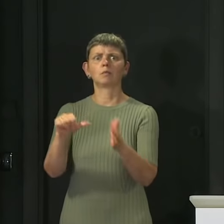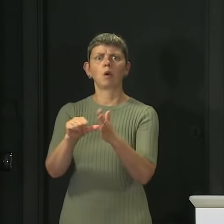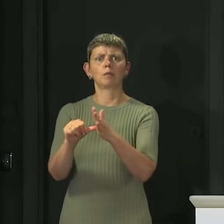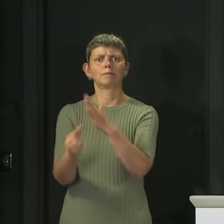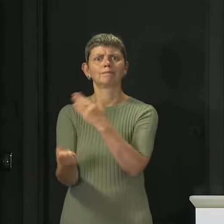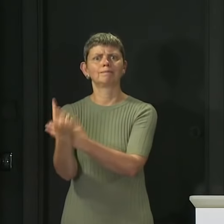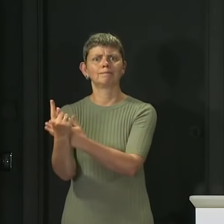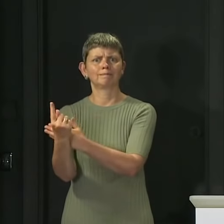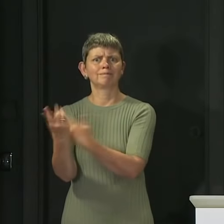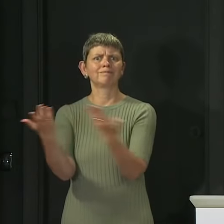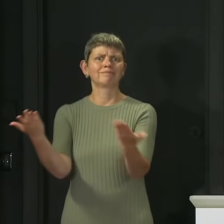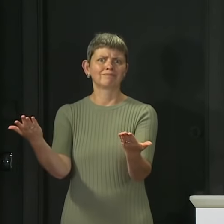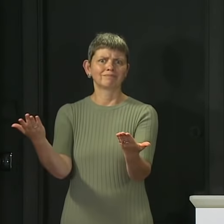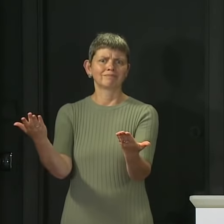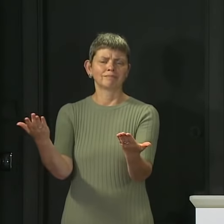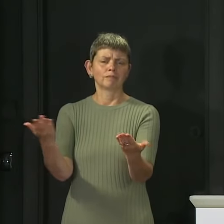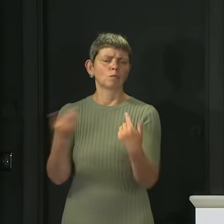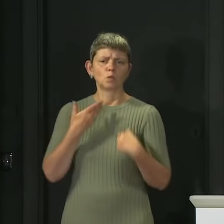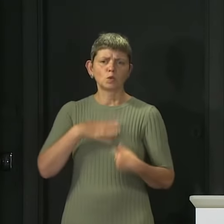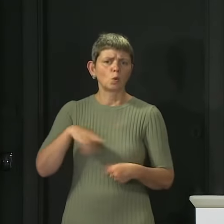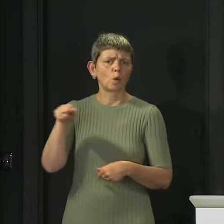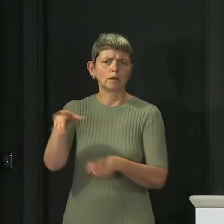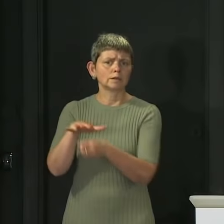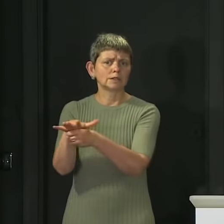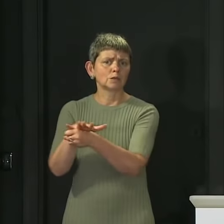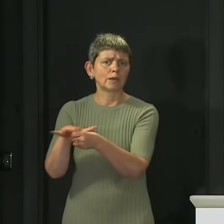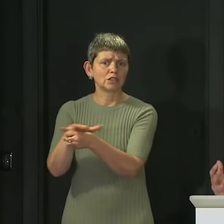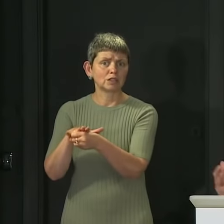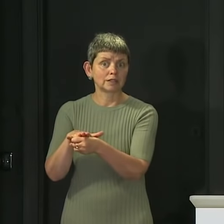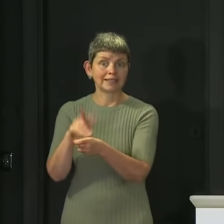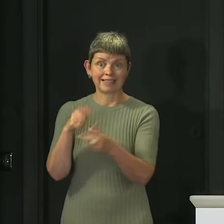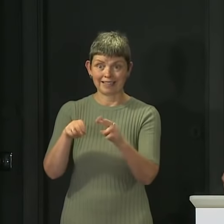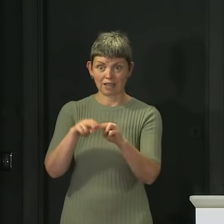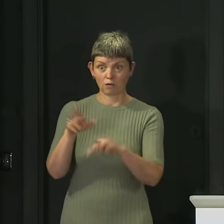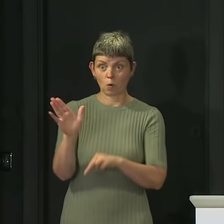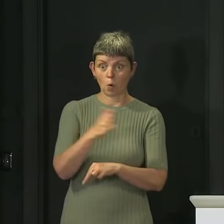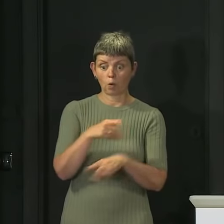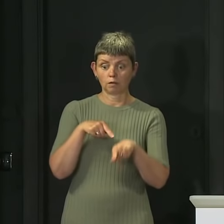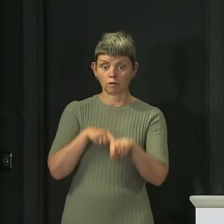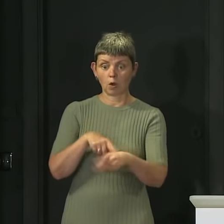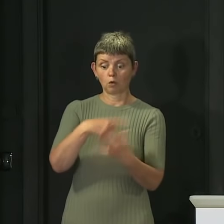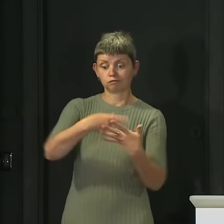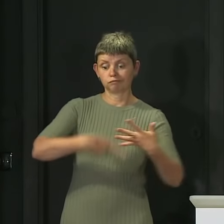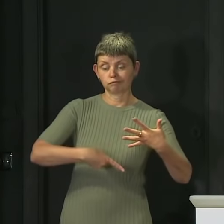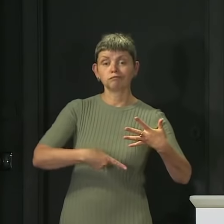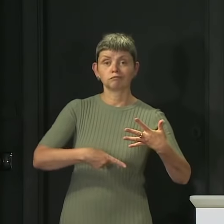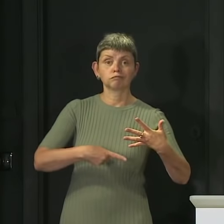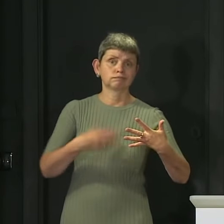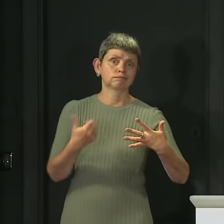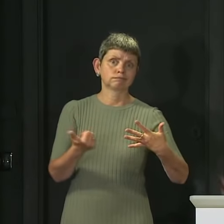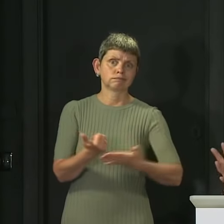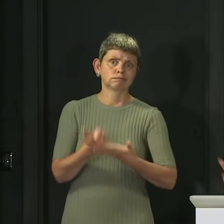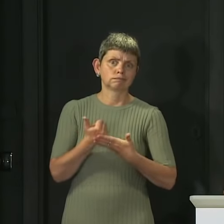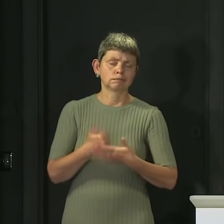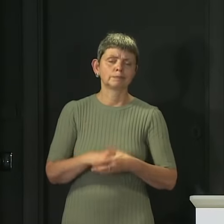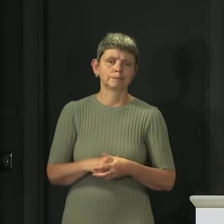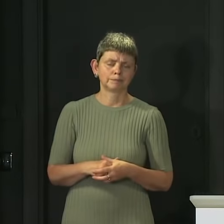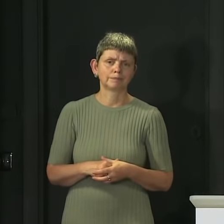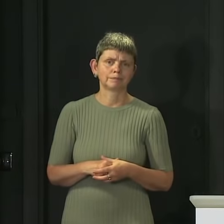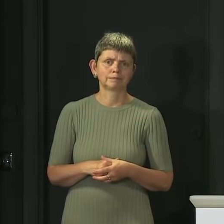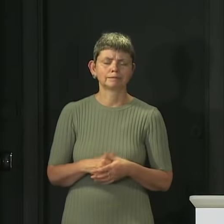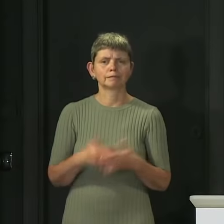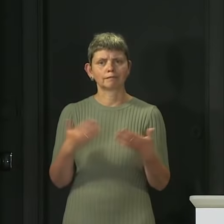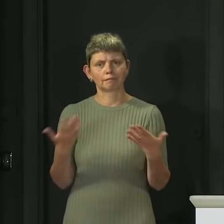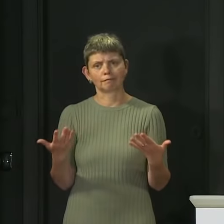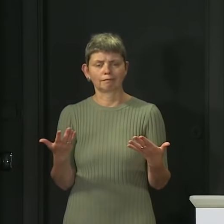be in this position. And we minimize the chances of it if everybody just plays by the rules of the game, pardon